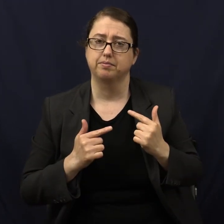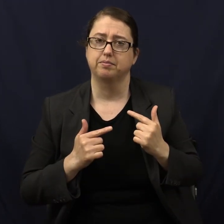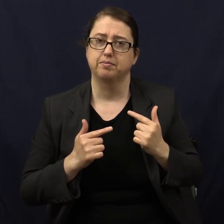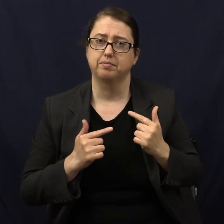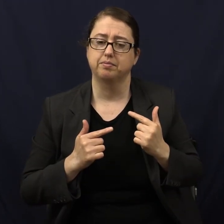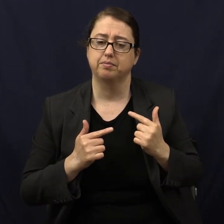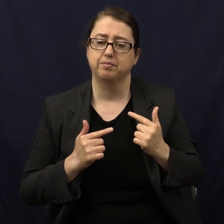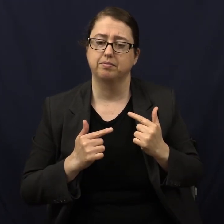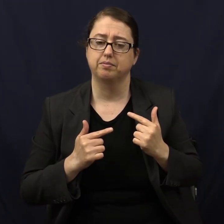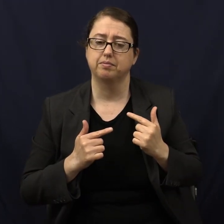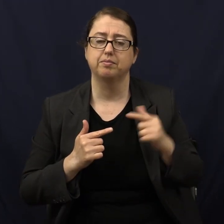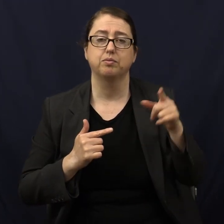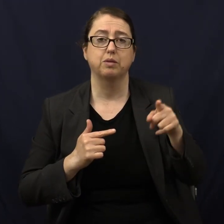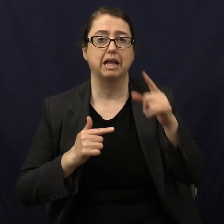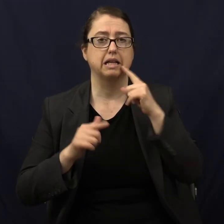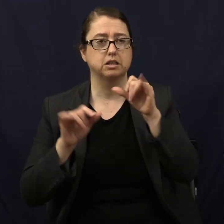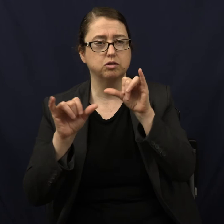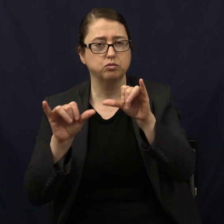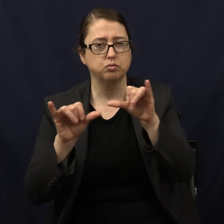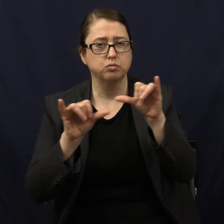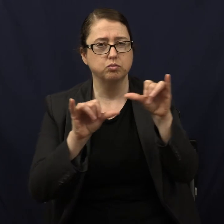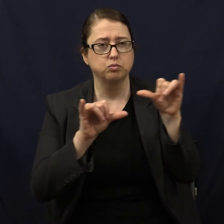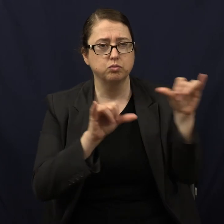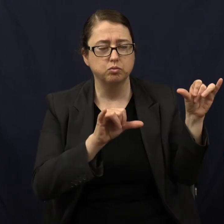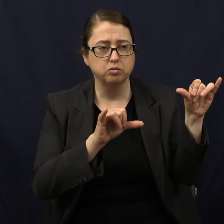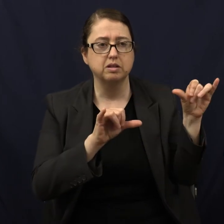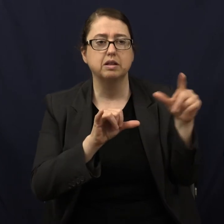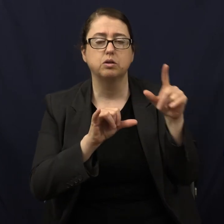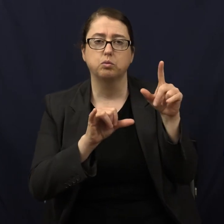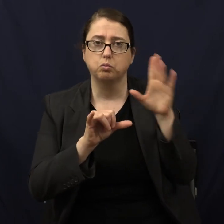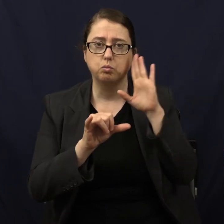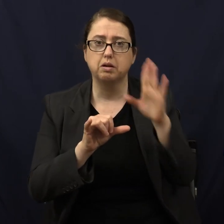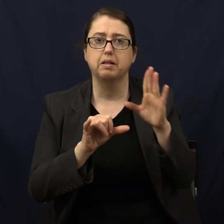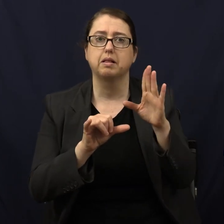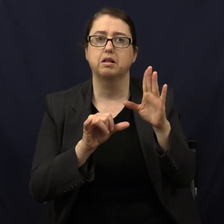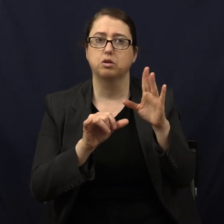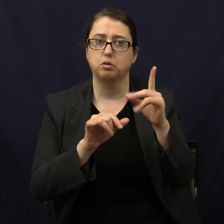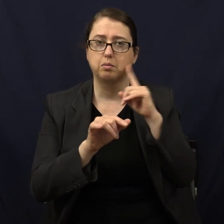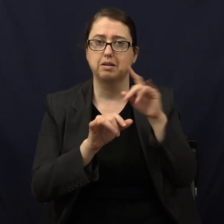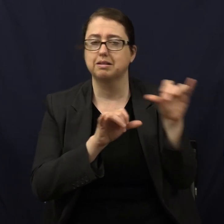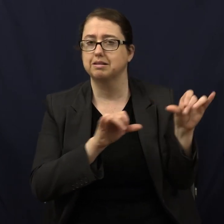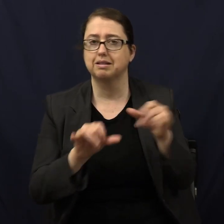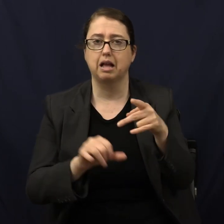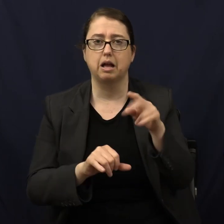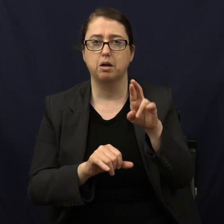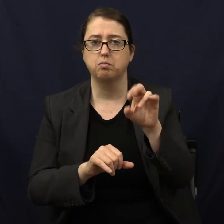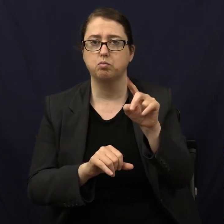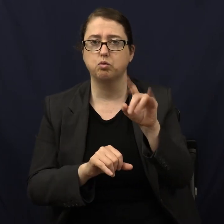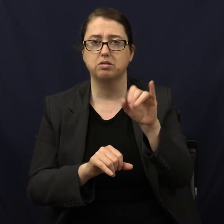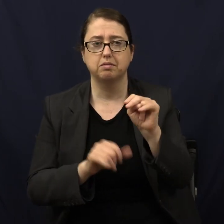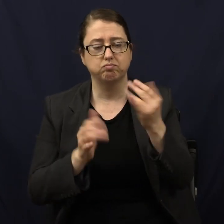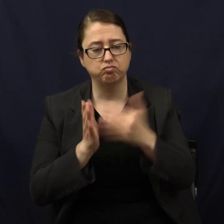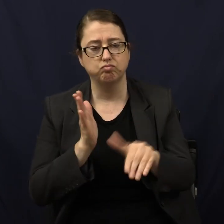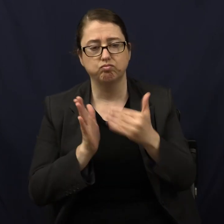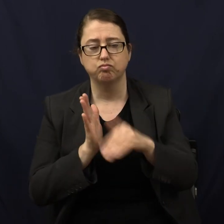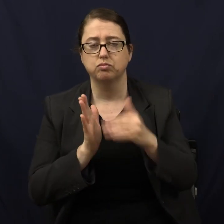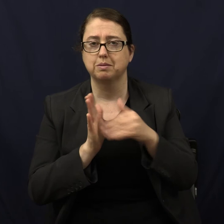And when it has a certain sequence and order, it will predictively code for the same proteins over and over again.